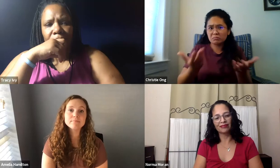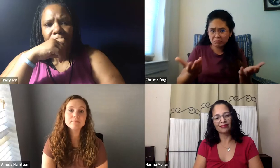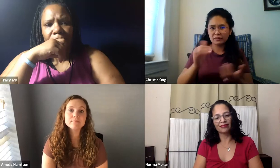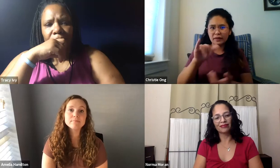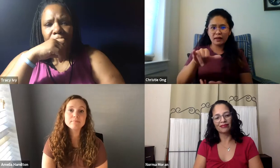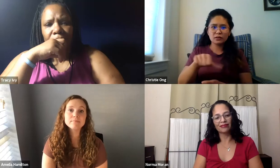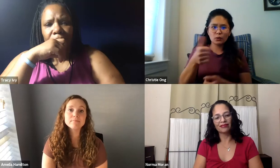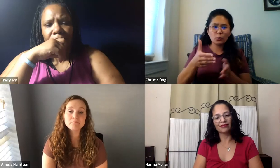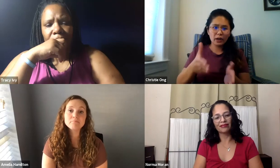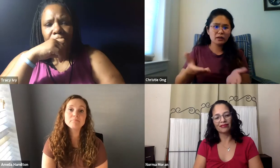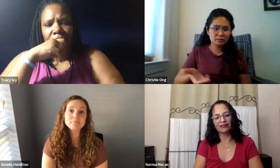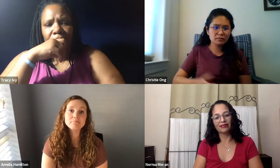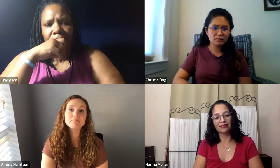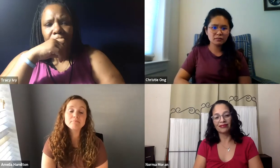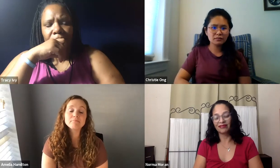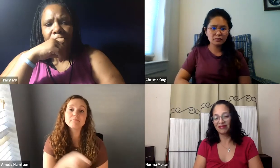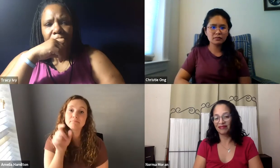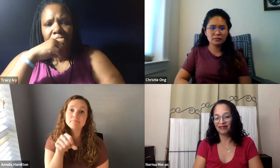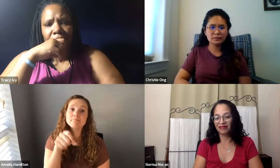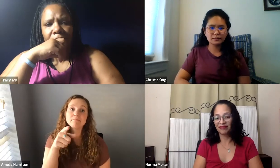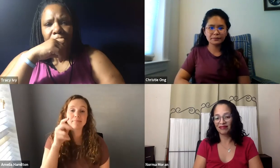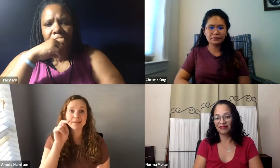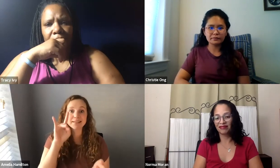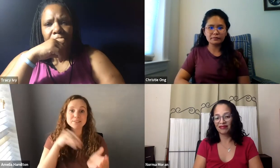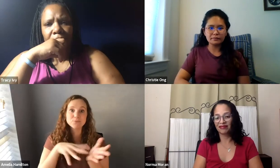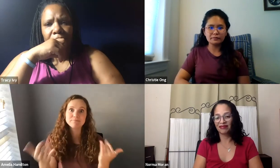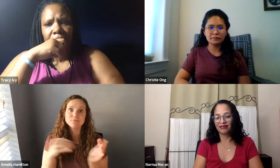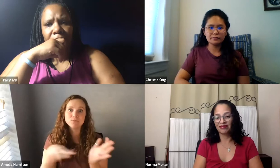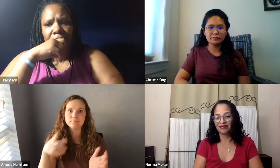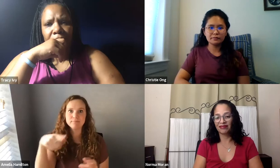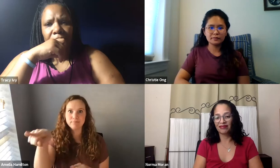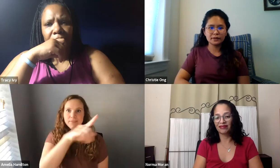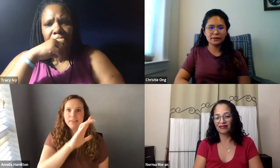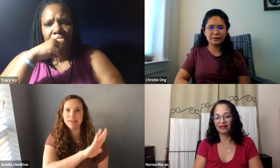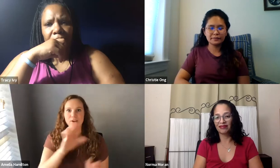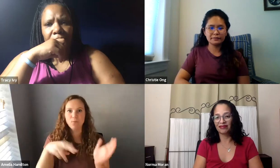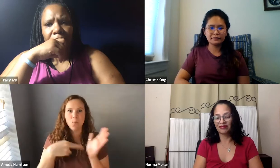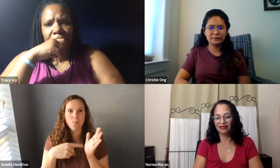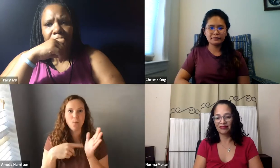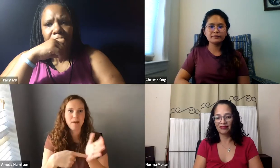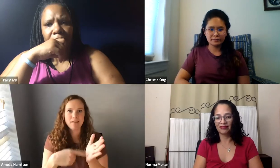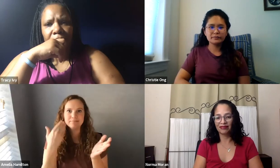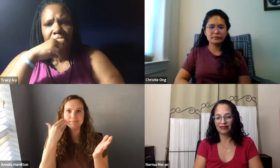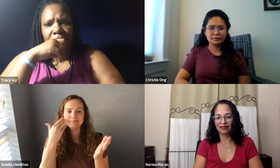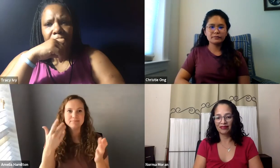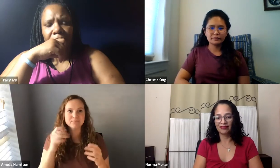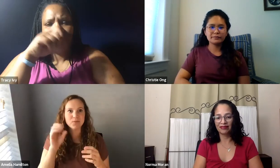on webinars. It'd be a great way for us to share our expertise with others. Right, and NTID current